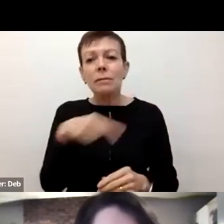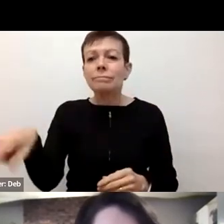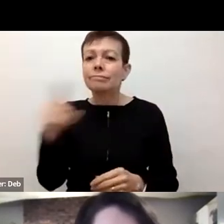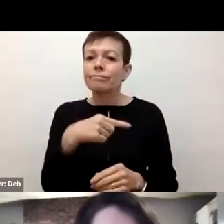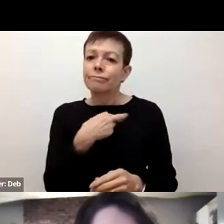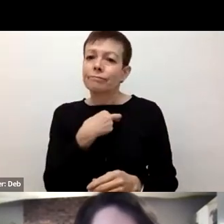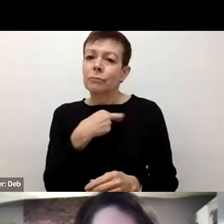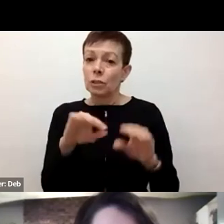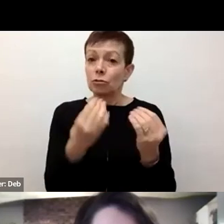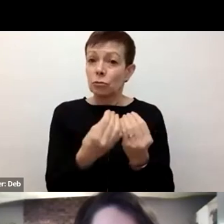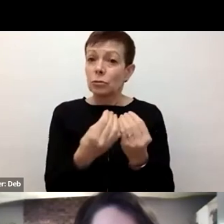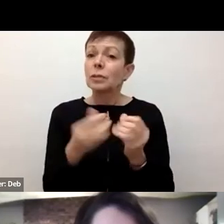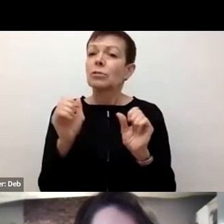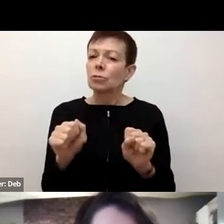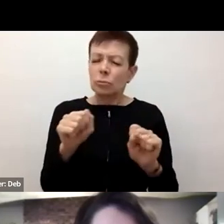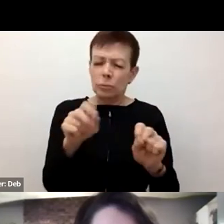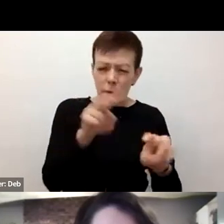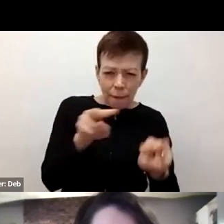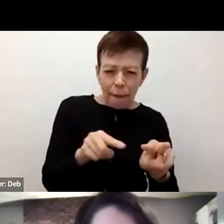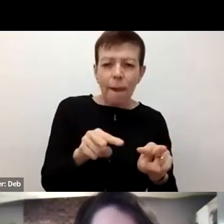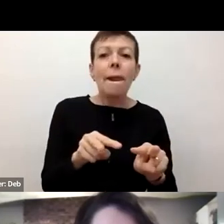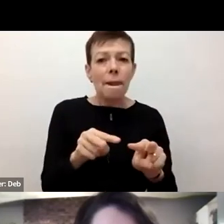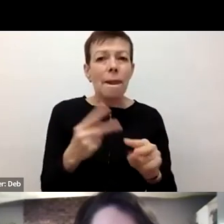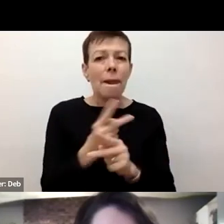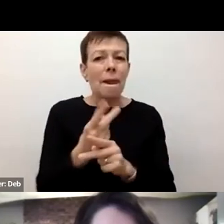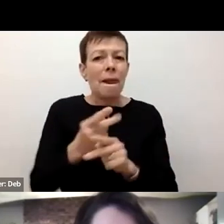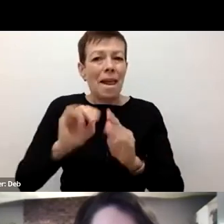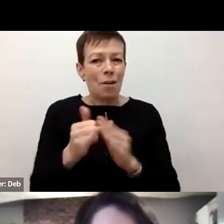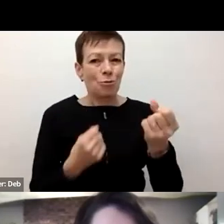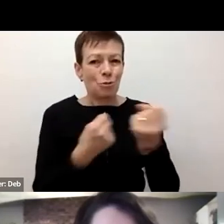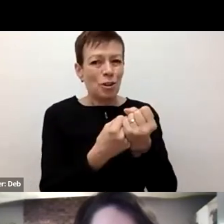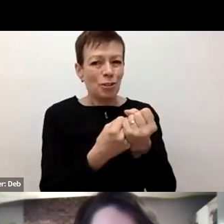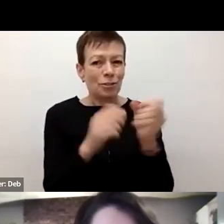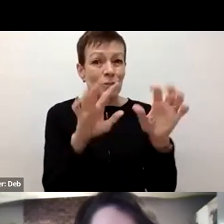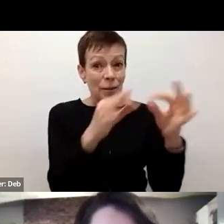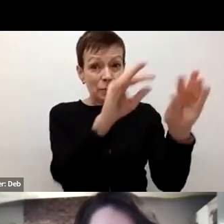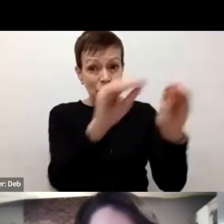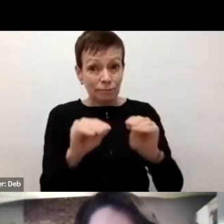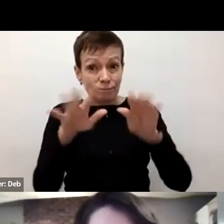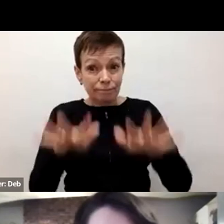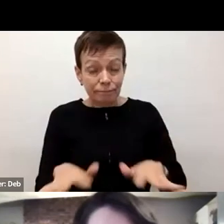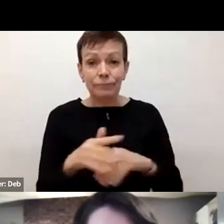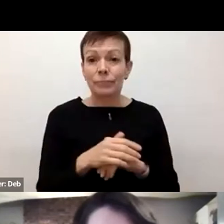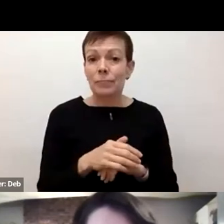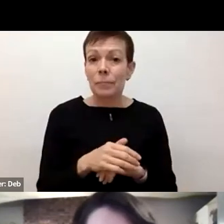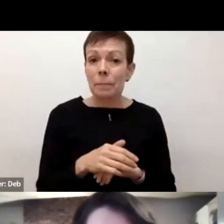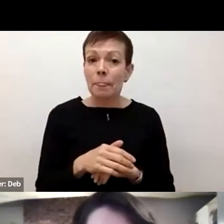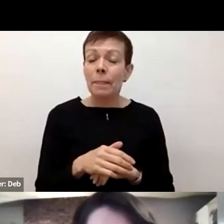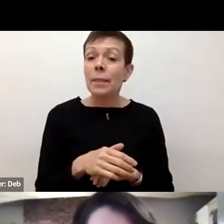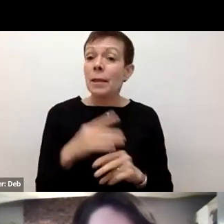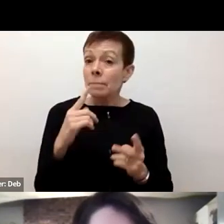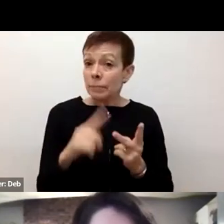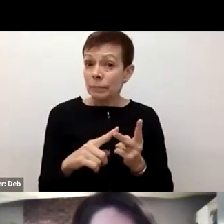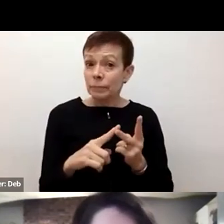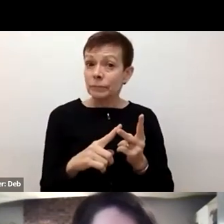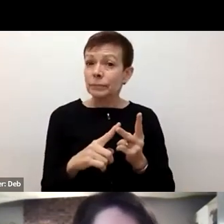to participate in that. But also, also can say to the government, you know, look, and there are lots of statistics and surveys on this.